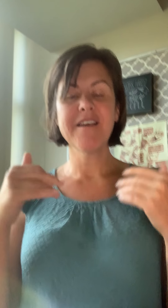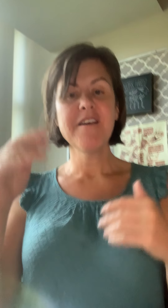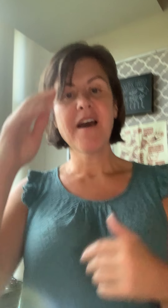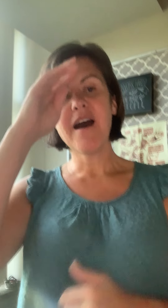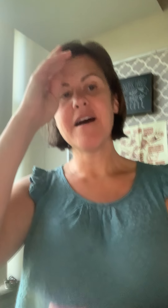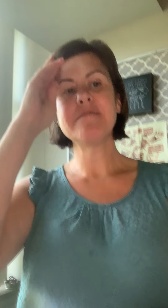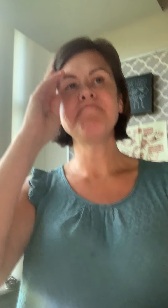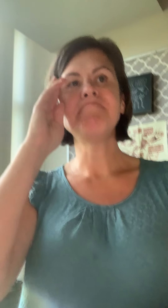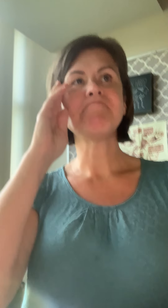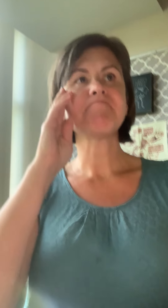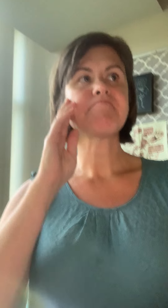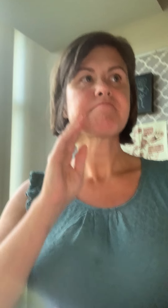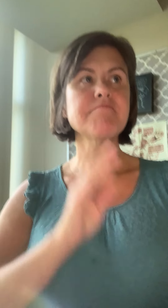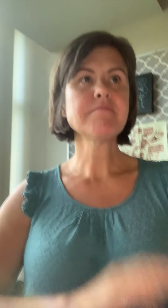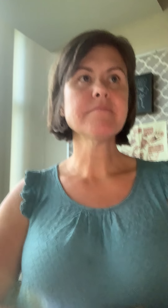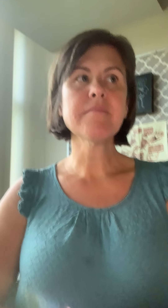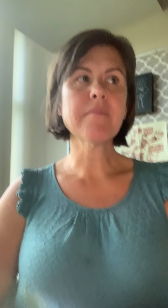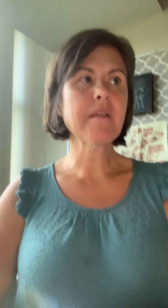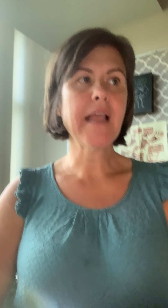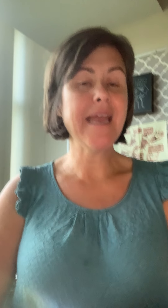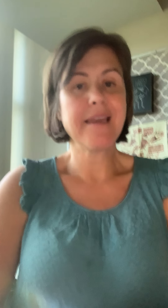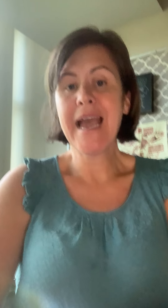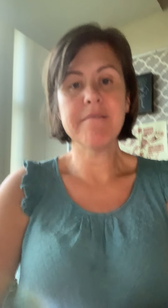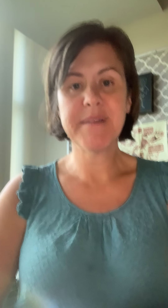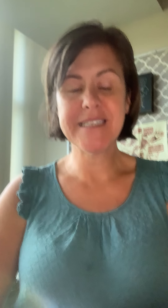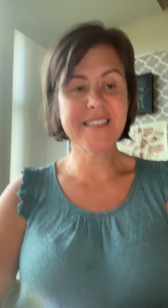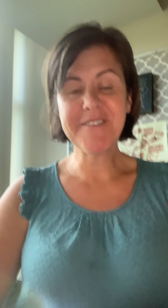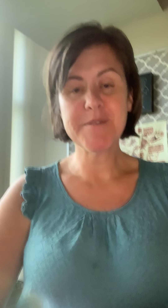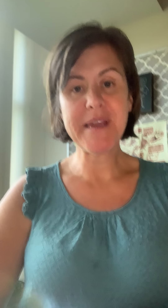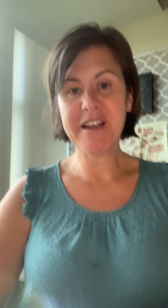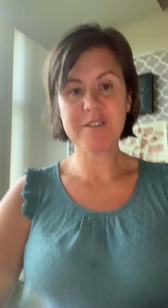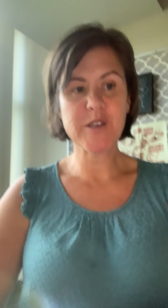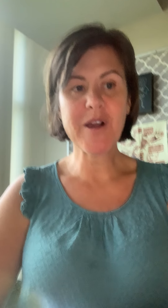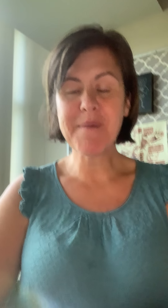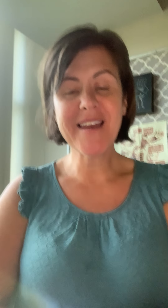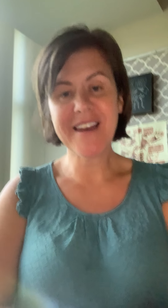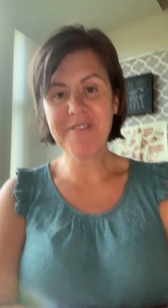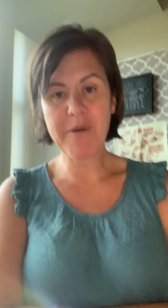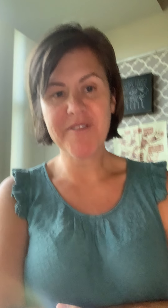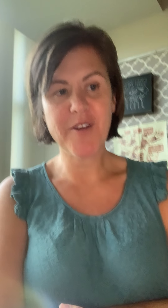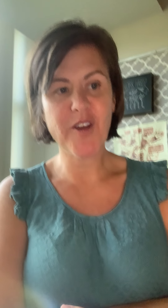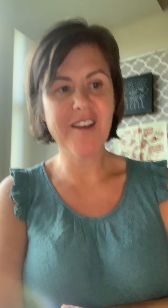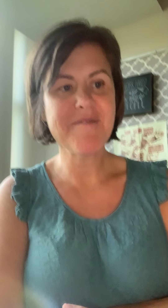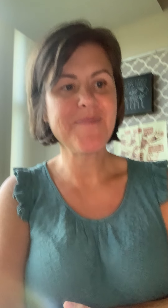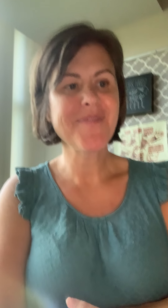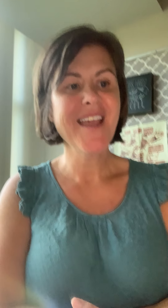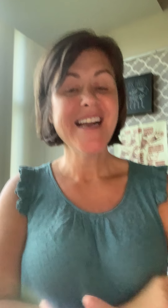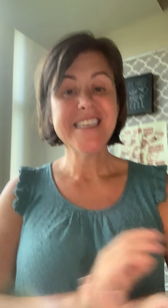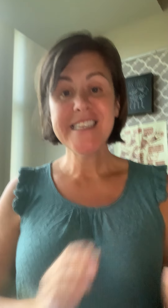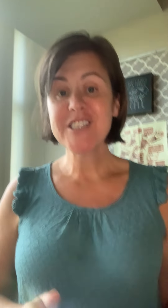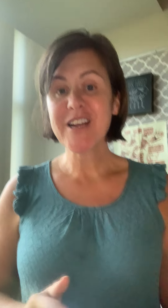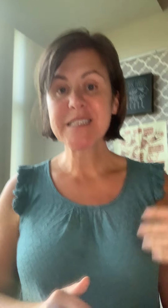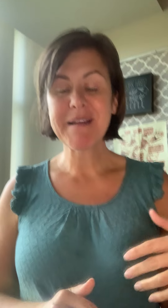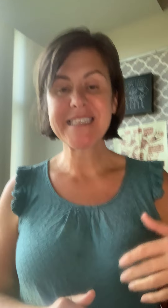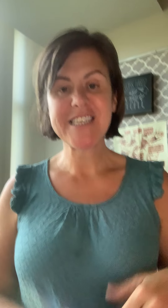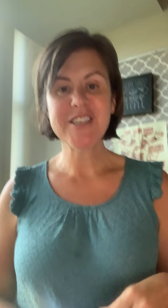and yeah, it's safe to be here. So come on in if that would feel good. Teacher expectations.